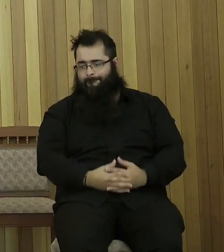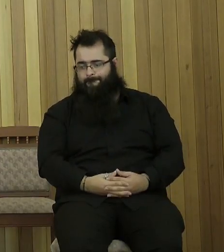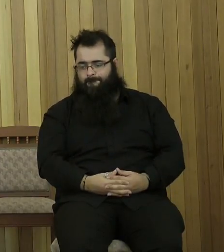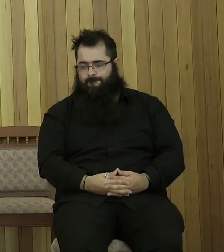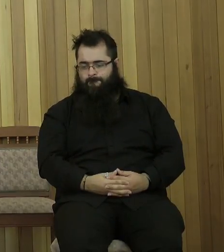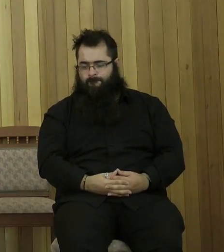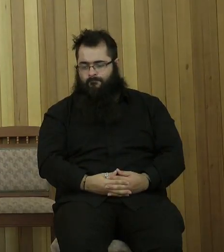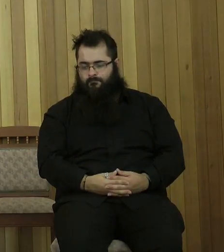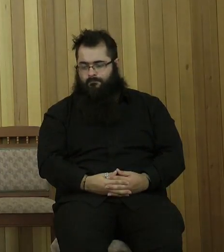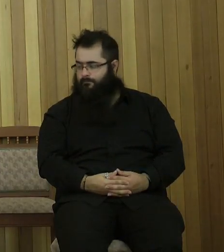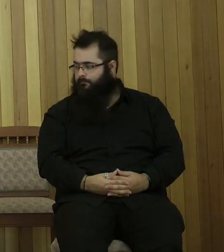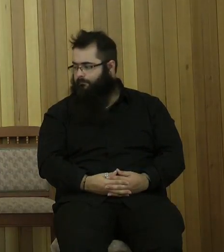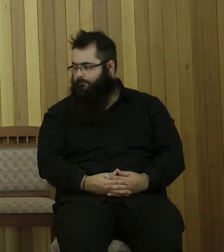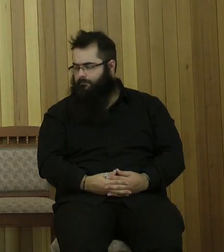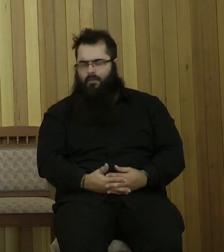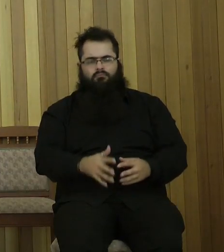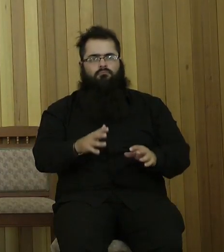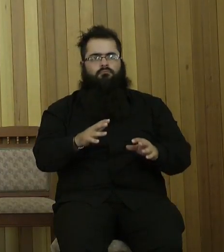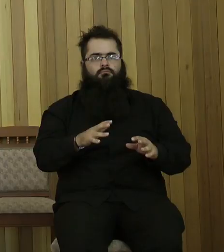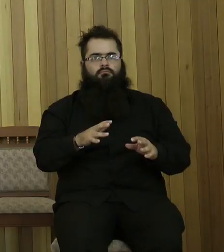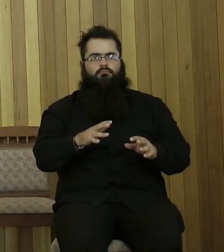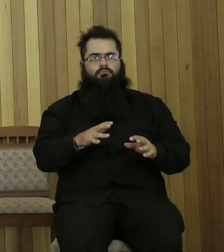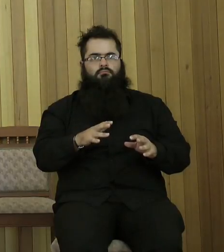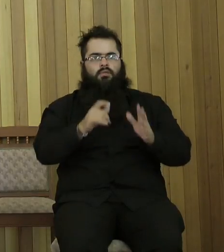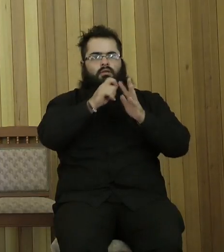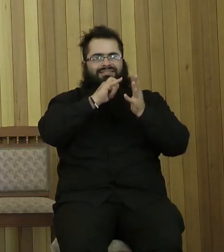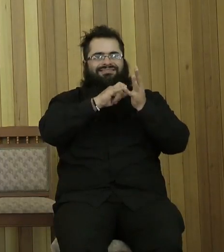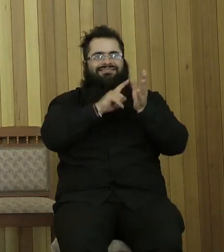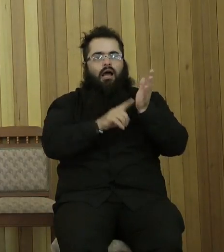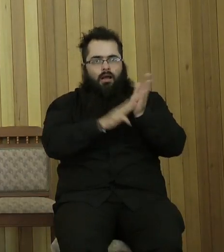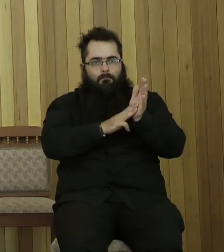I shouldn't say chapter 8. Psalm 8, verses 3 to 5.